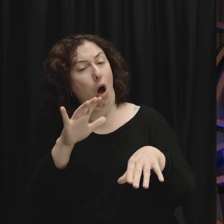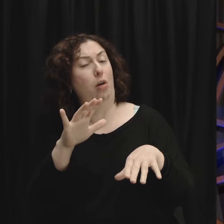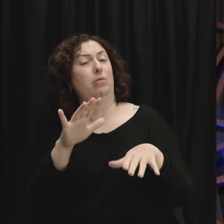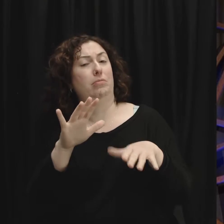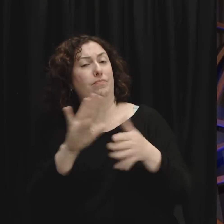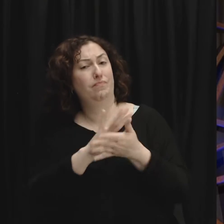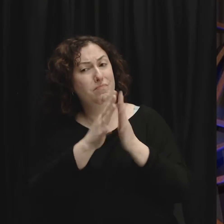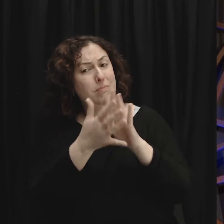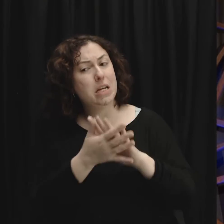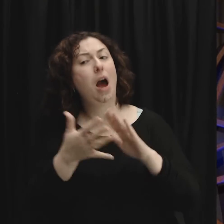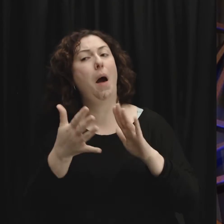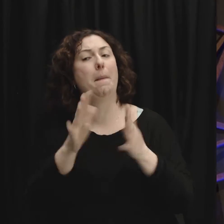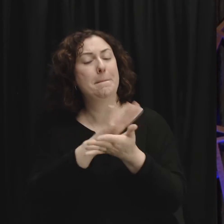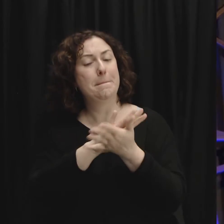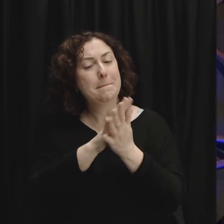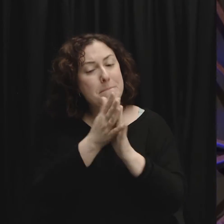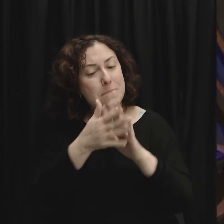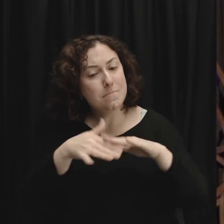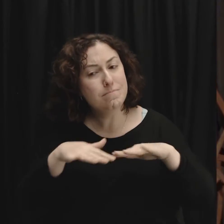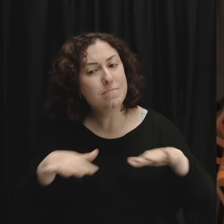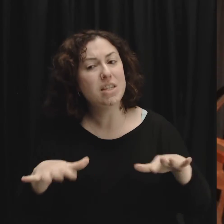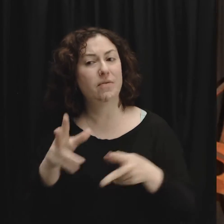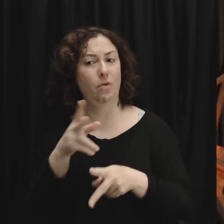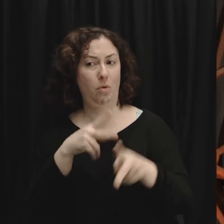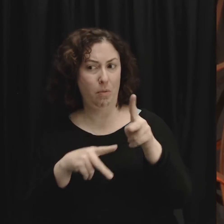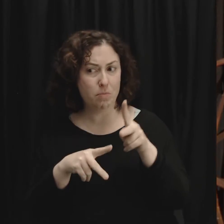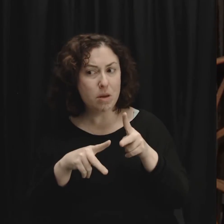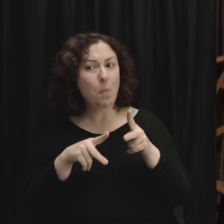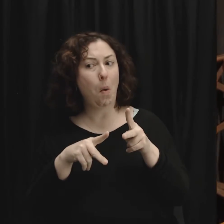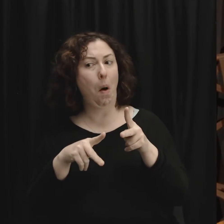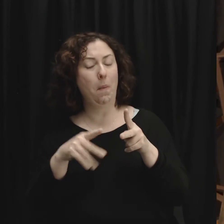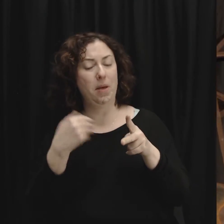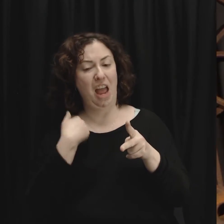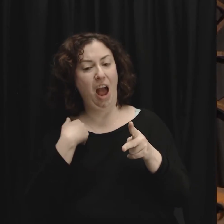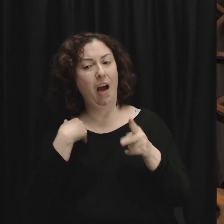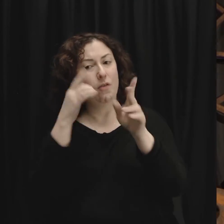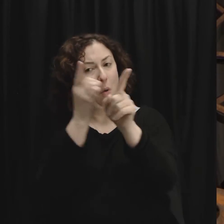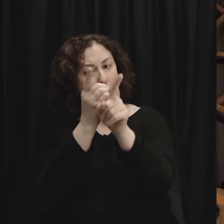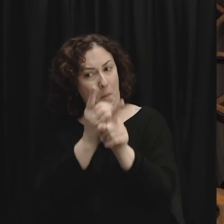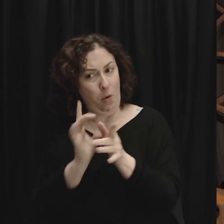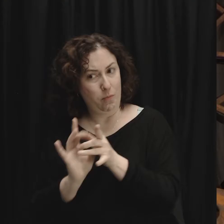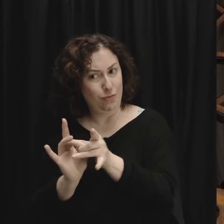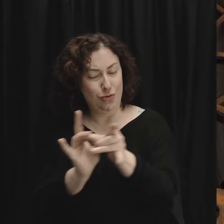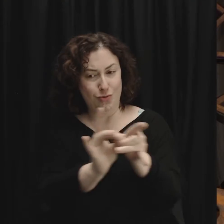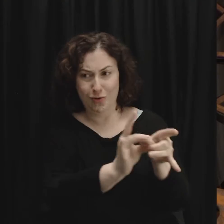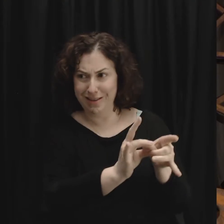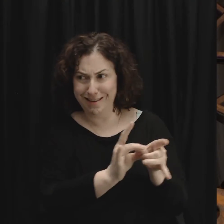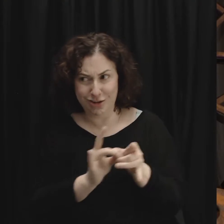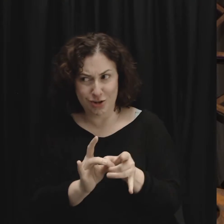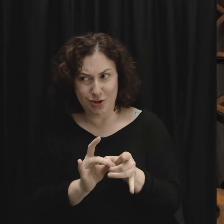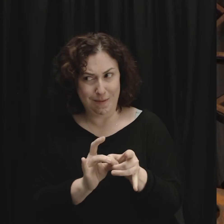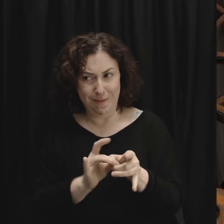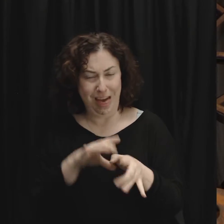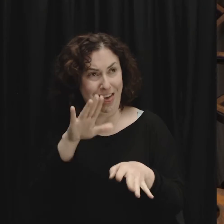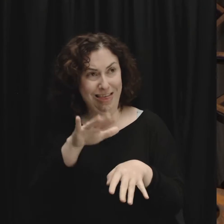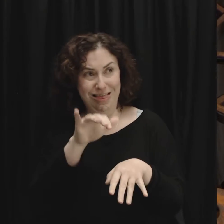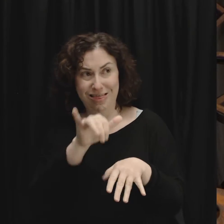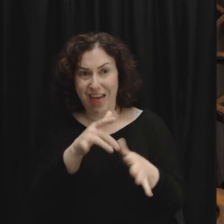this is not, hear me clearly on this, this is not just some like additional, optional accessory to the Christian